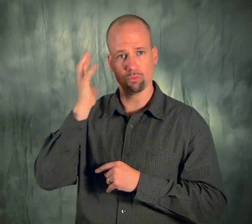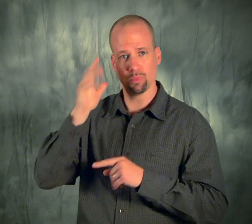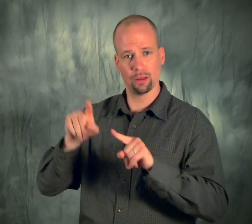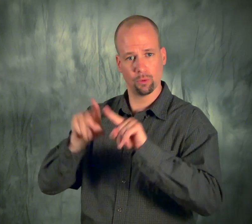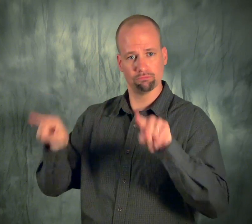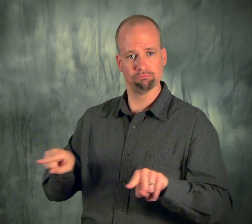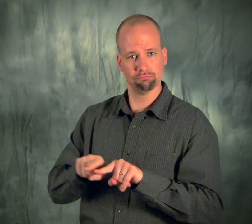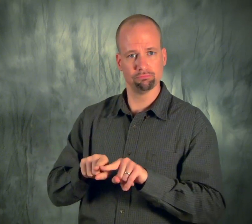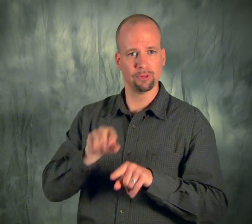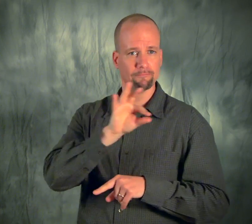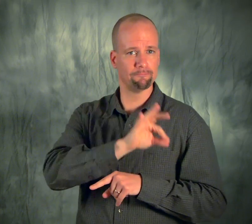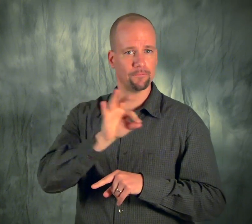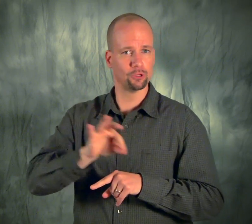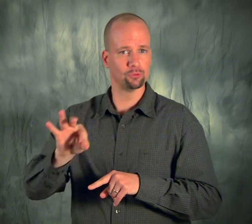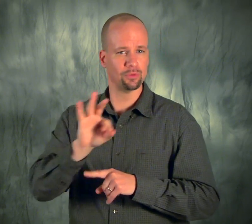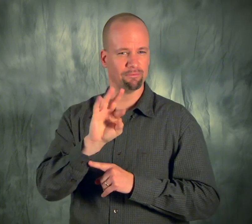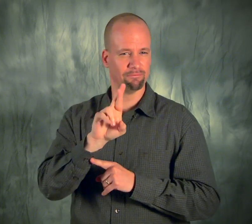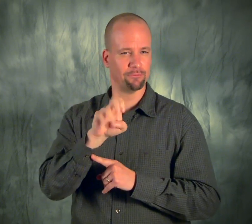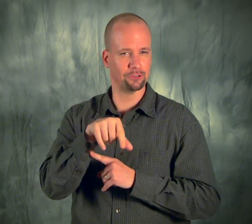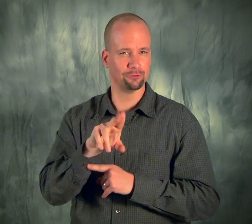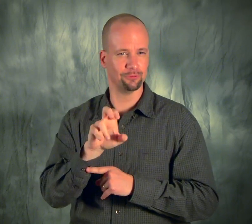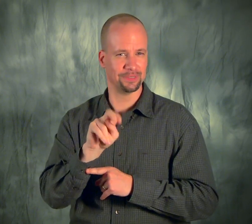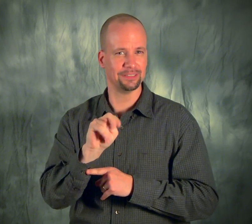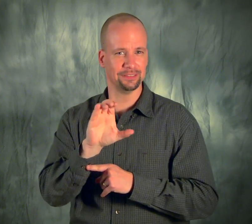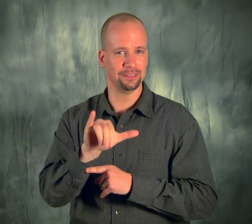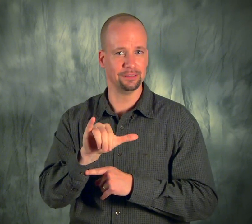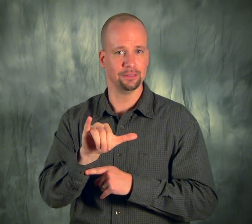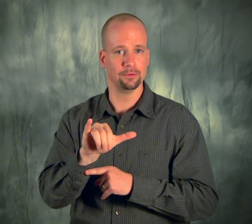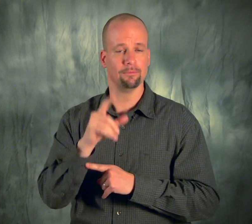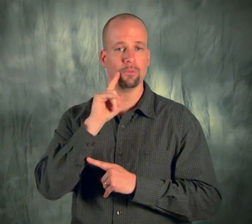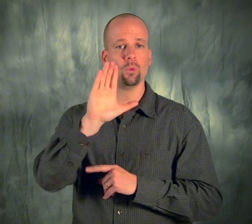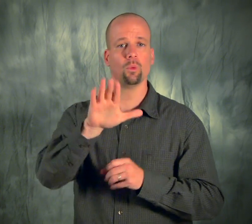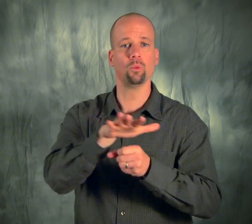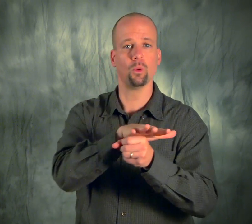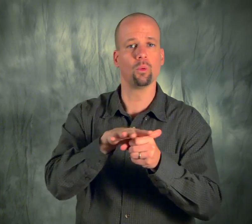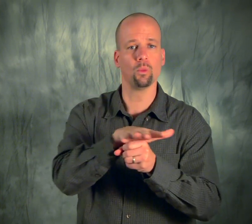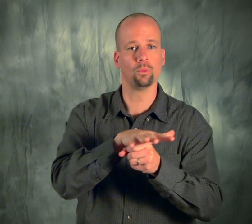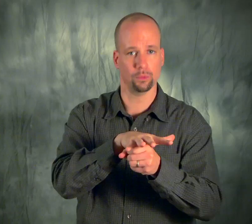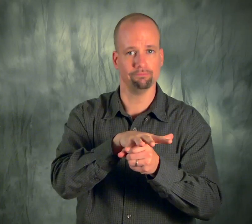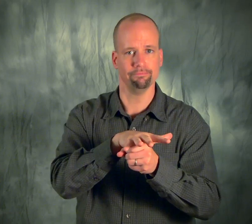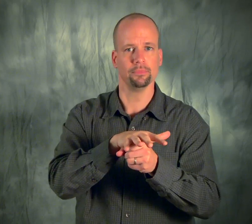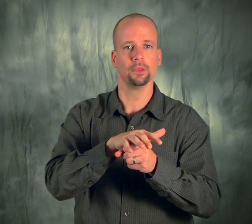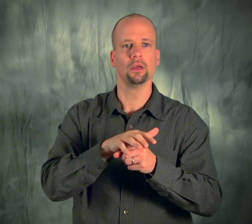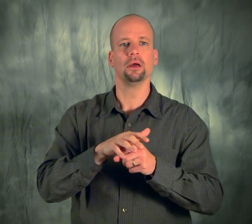You will need to know the radio frequency for your area as well as the county location of residence.